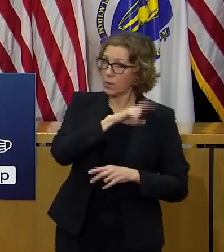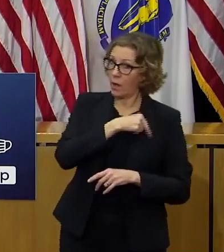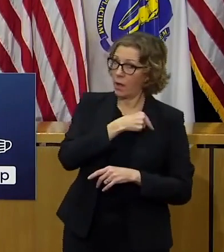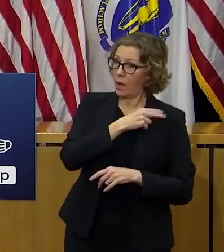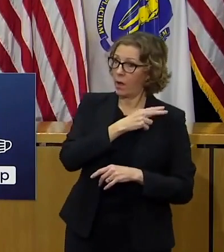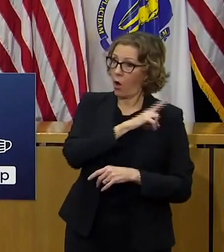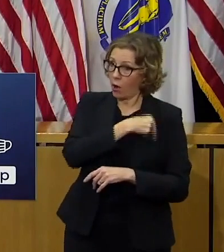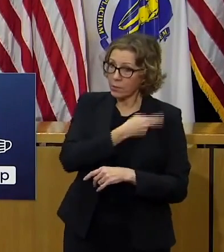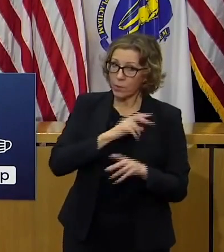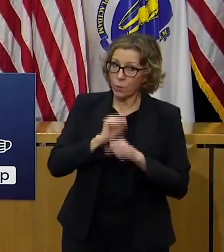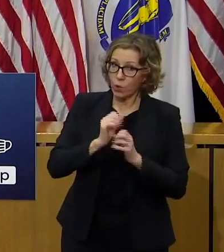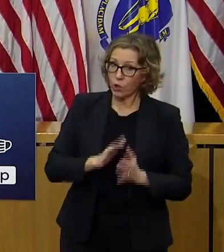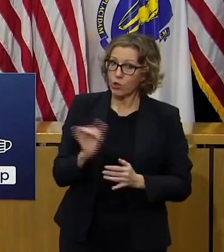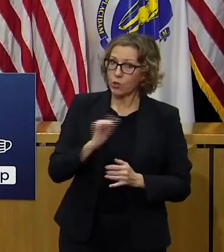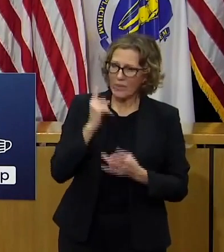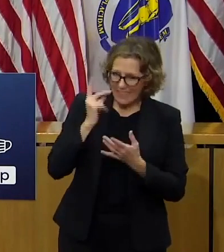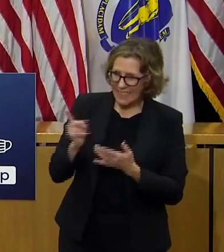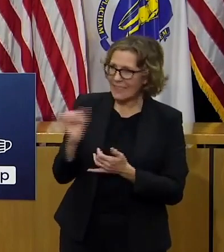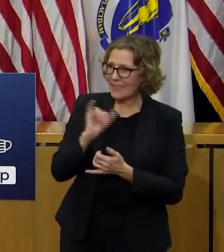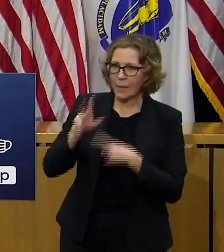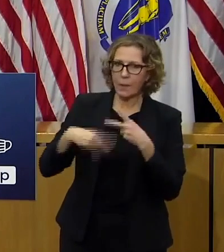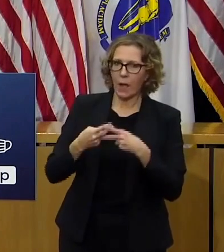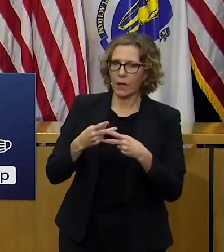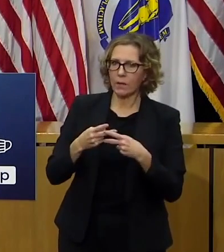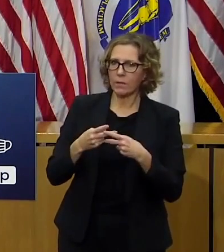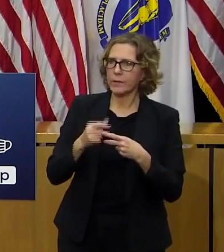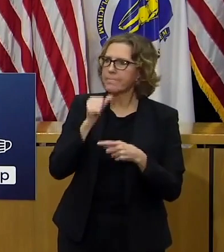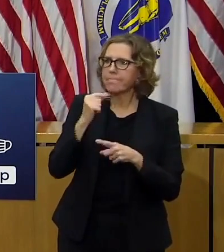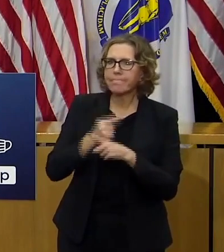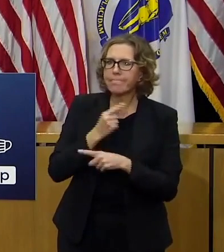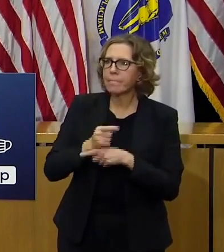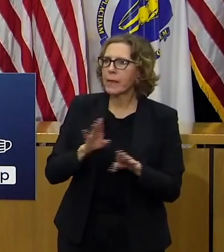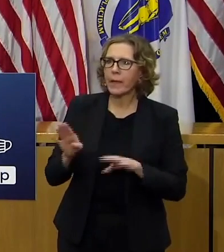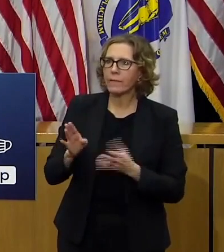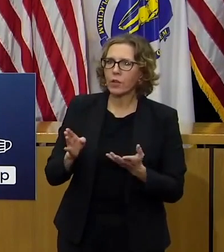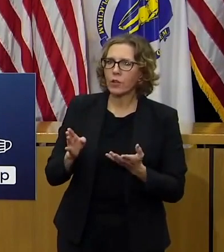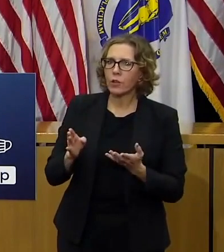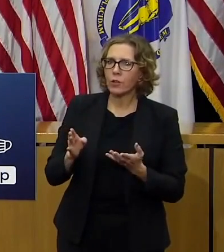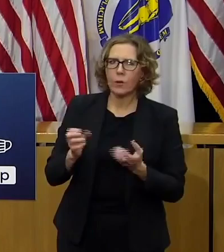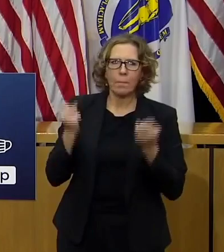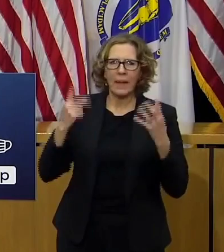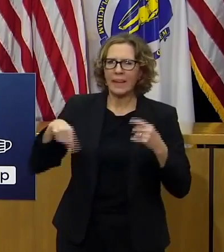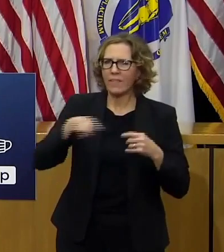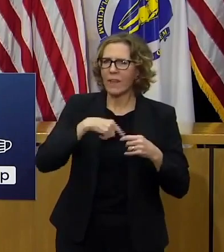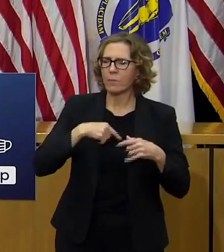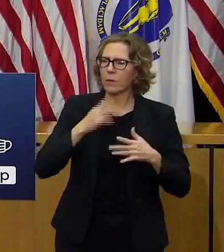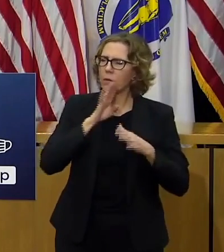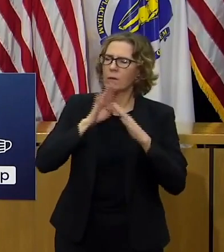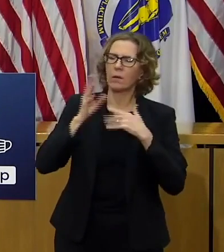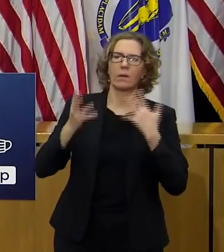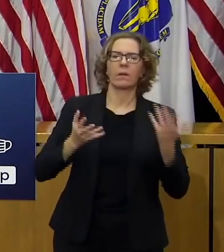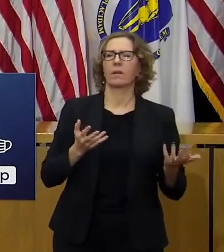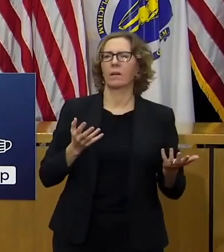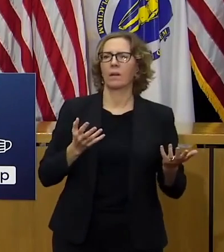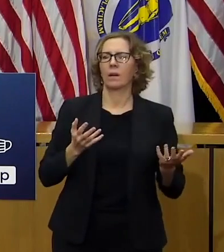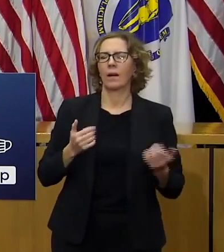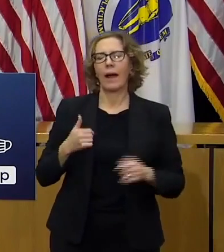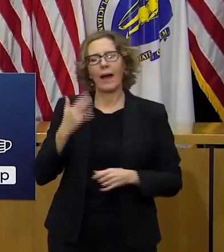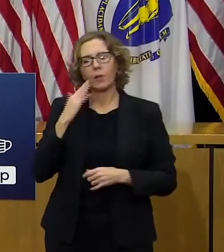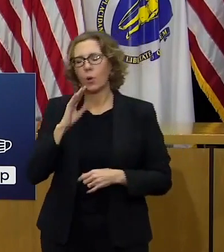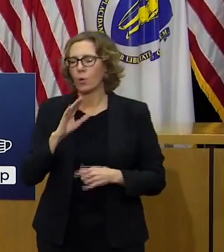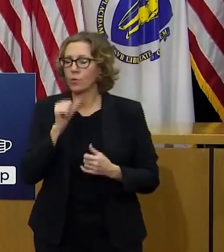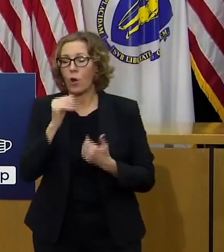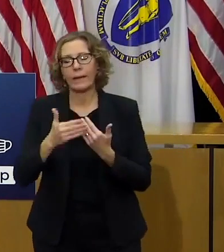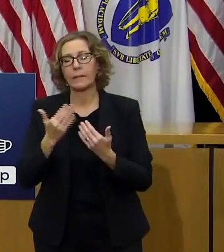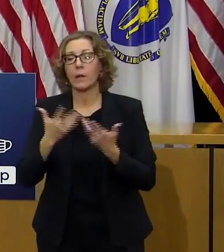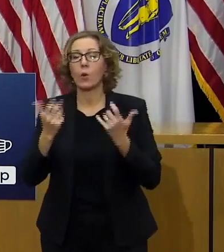because they're aware of the fact that that's exactly the sort of behavior that spreads the virus and no one ever wants to be lectured to and i get that